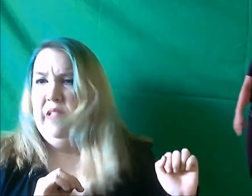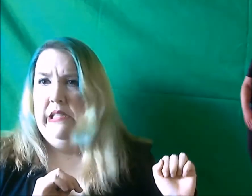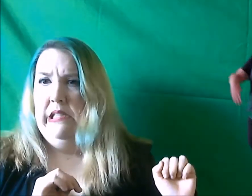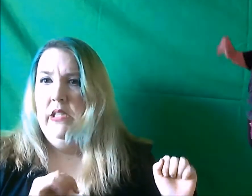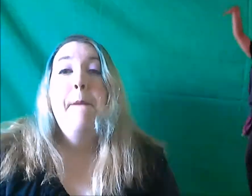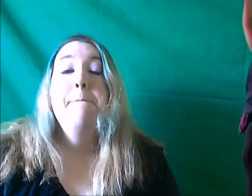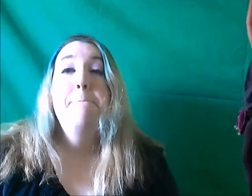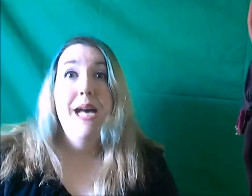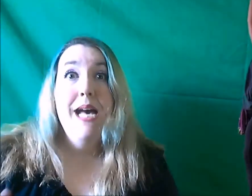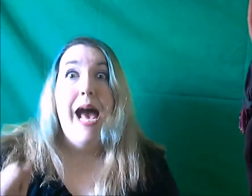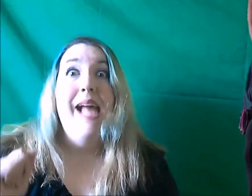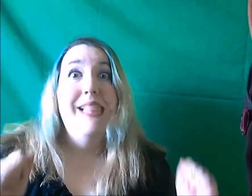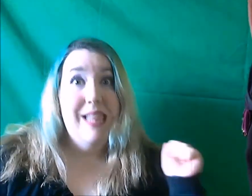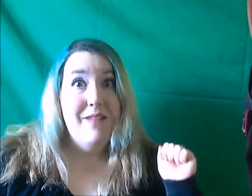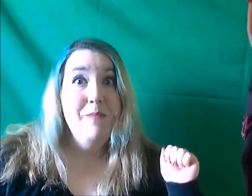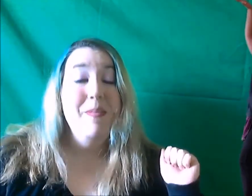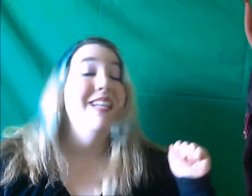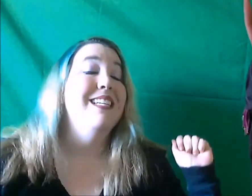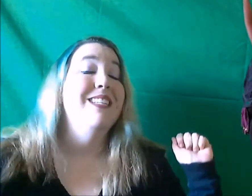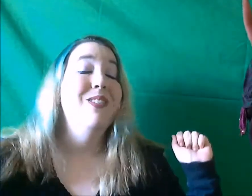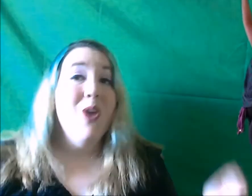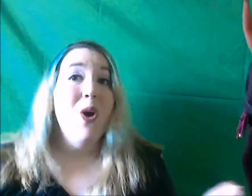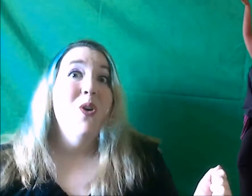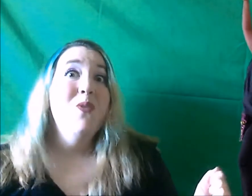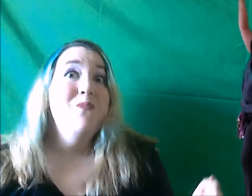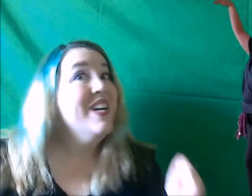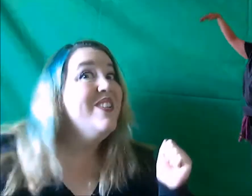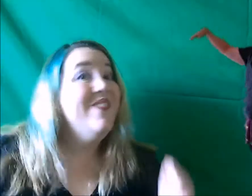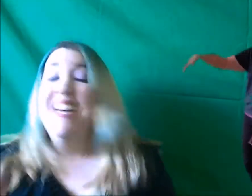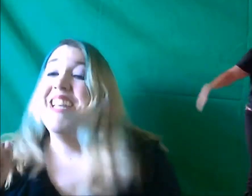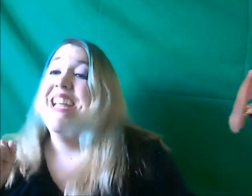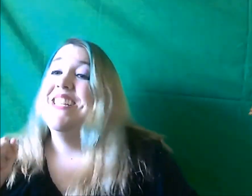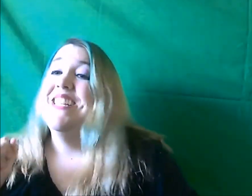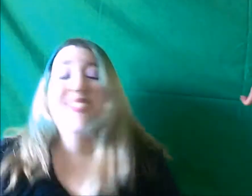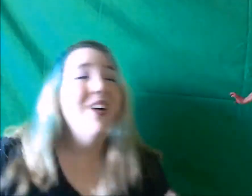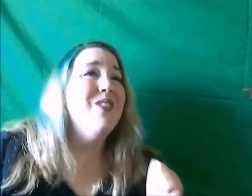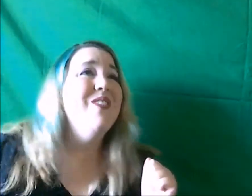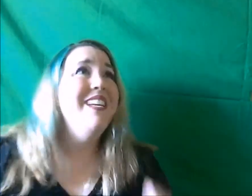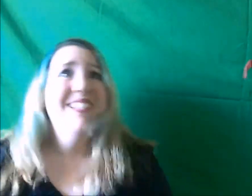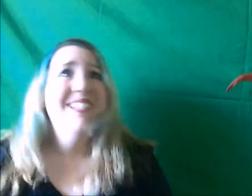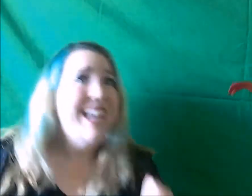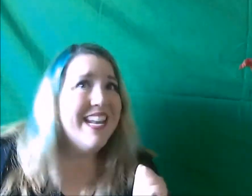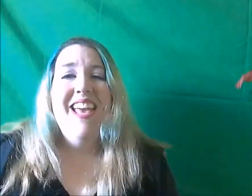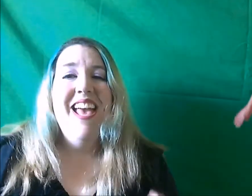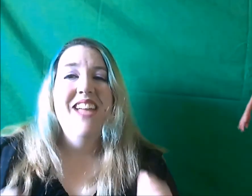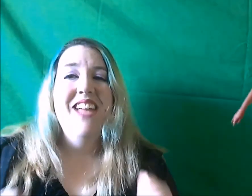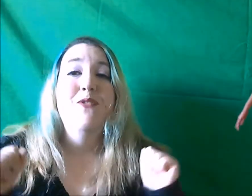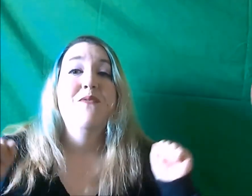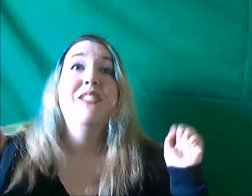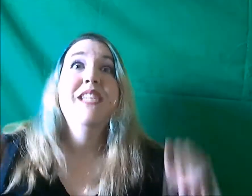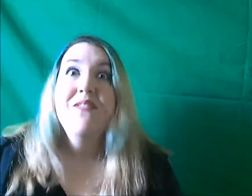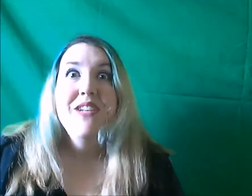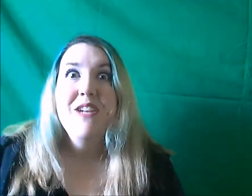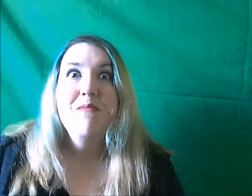But I love it because it's so much fun and it's so energetic and if you've never done it before.